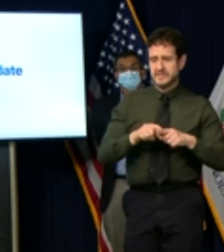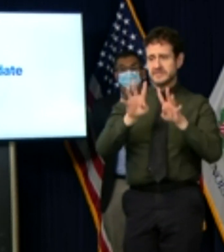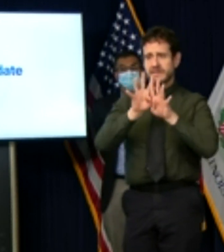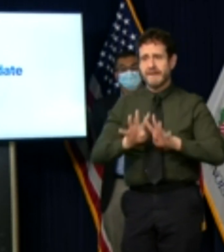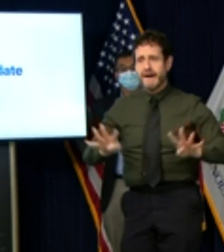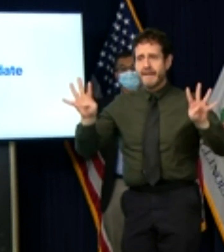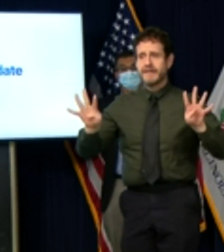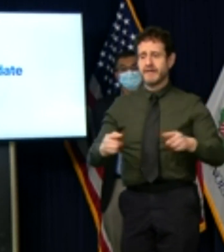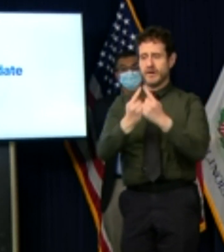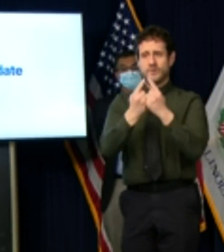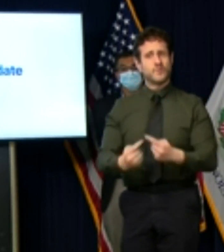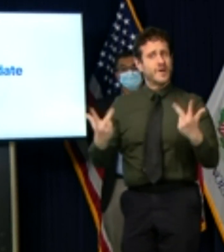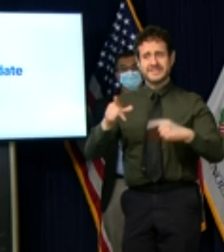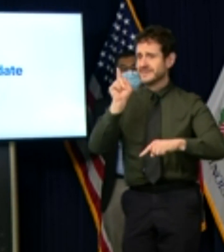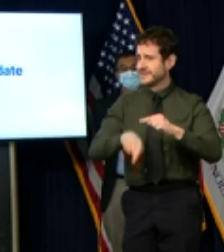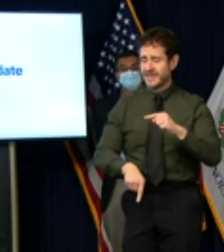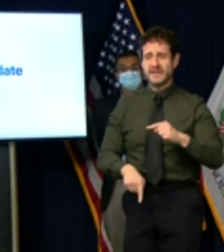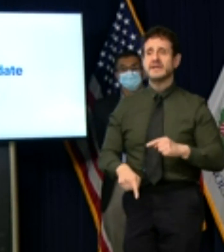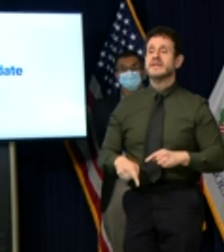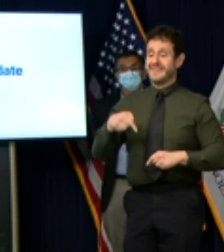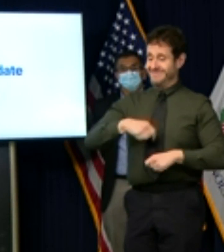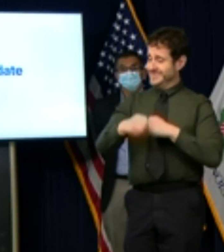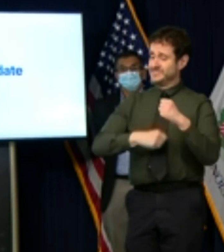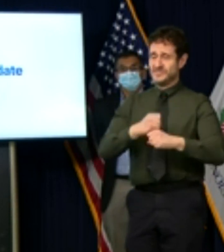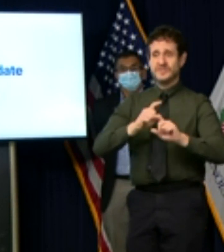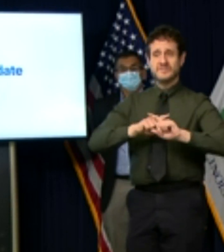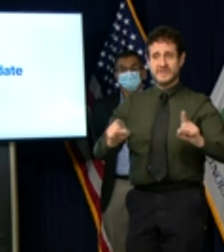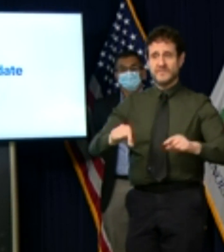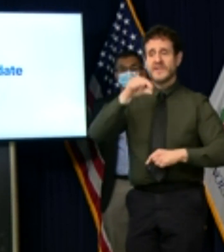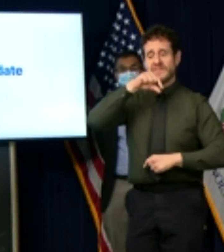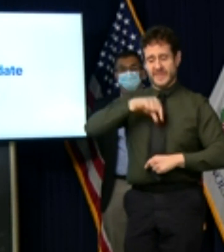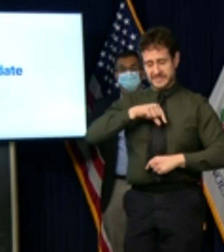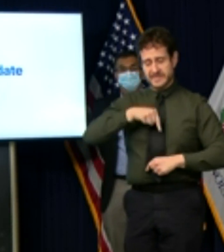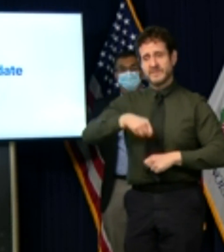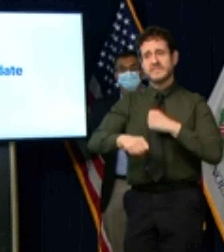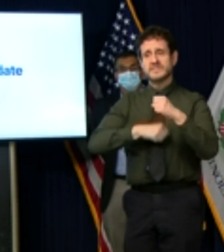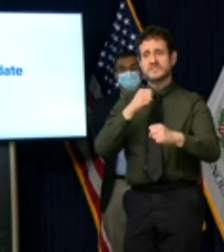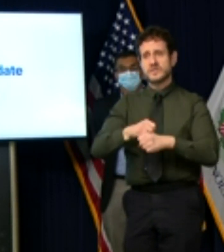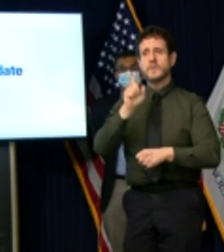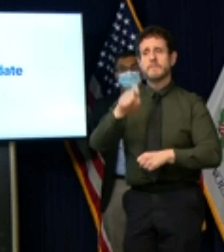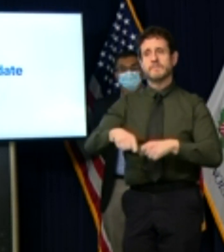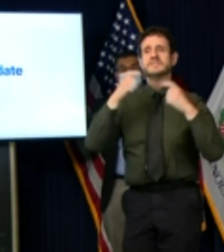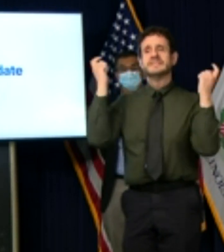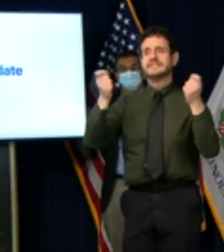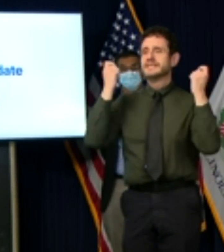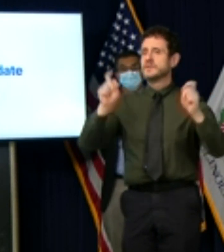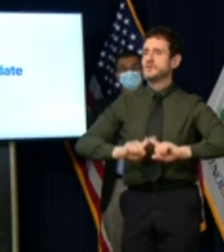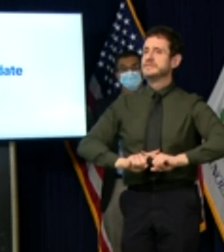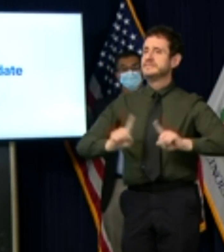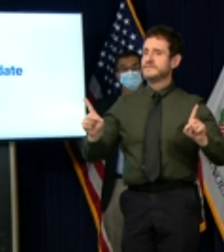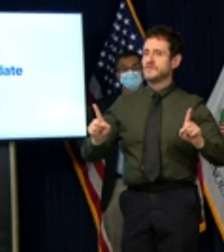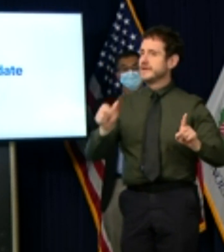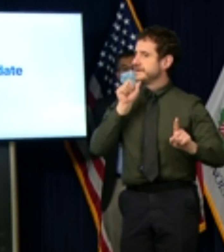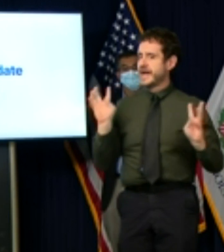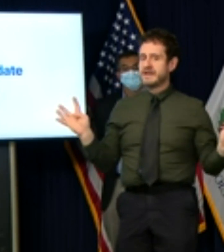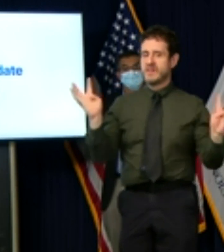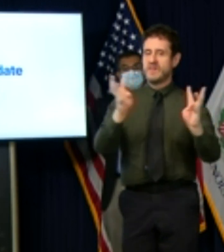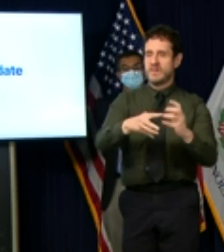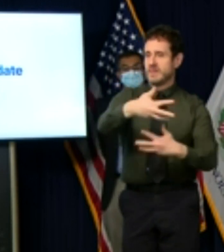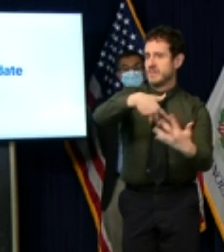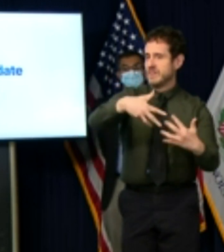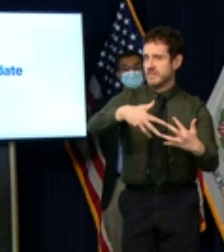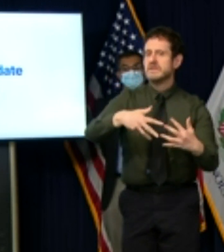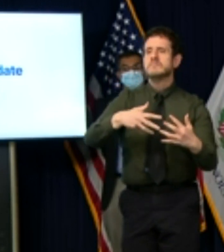like no other and as such this thanksgiving holiday has to be celebrated like none other but it's not forever